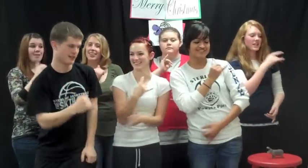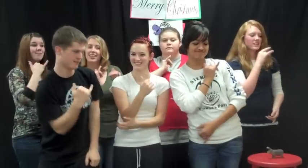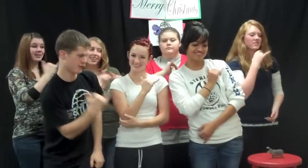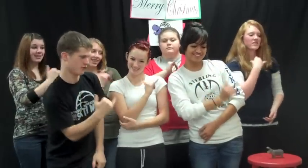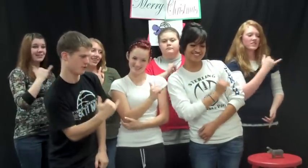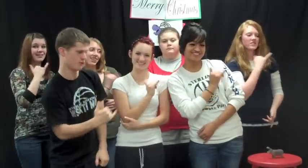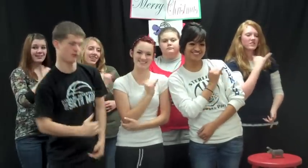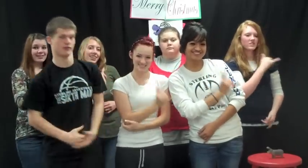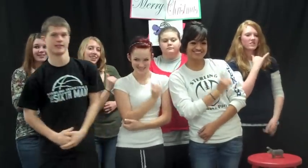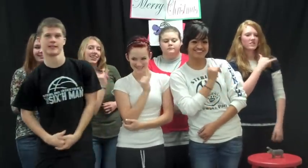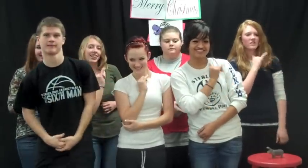like me too.